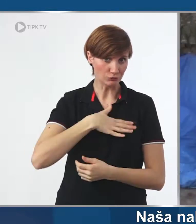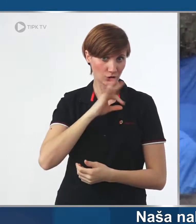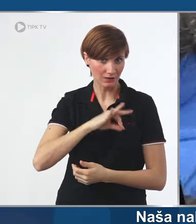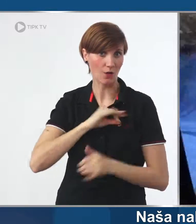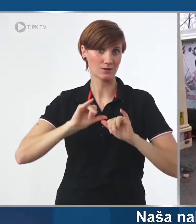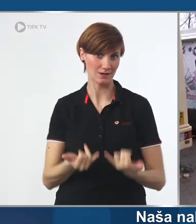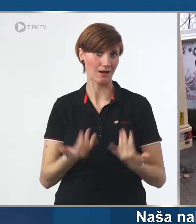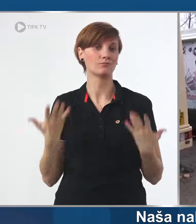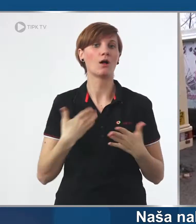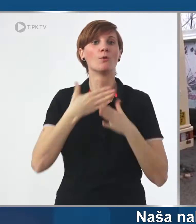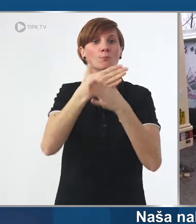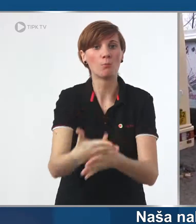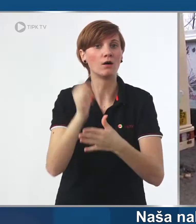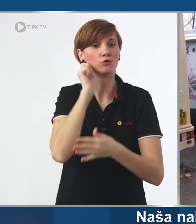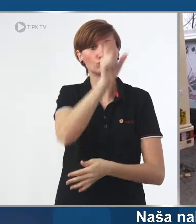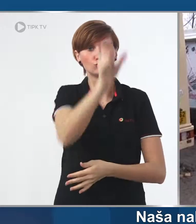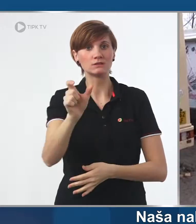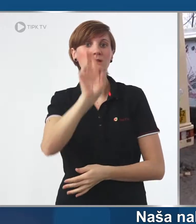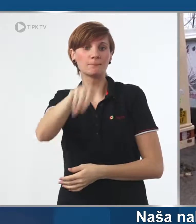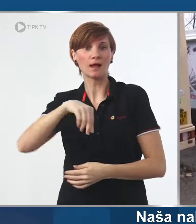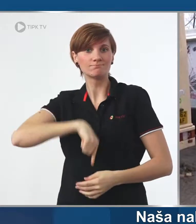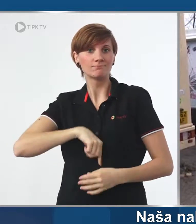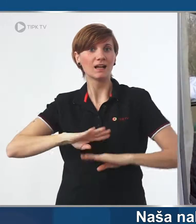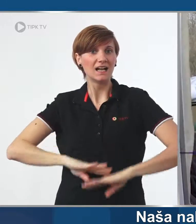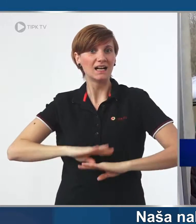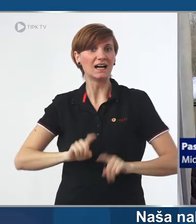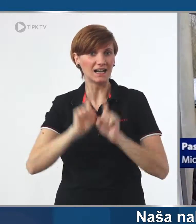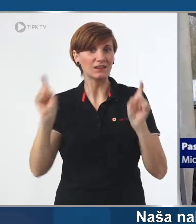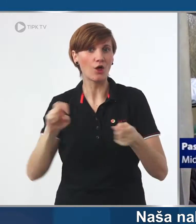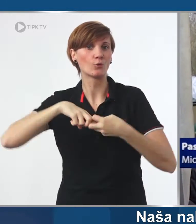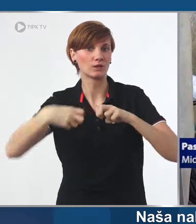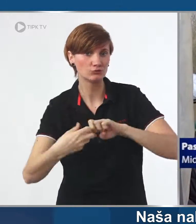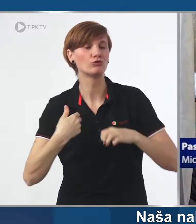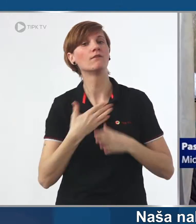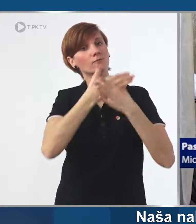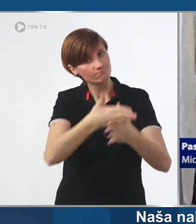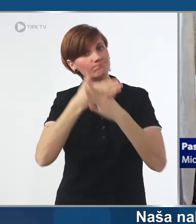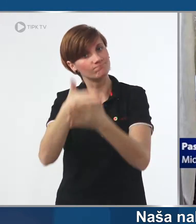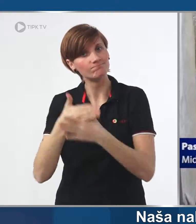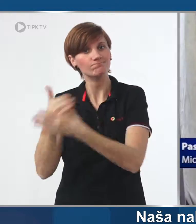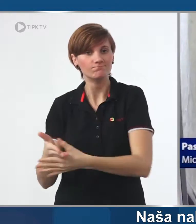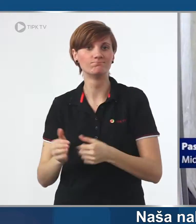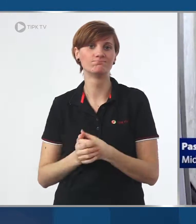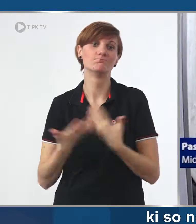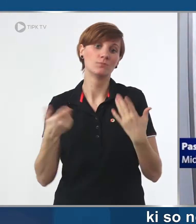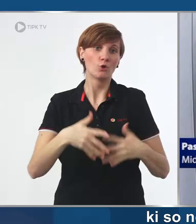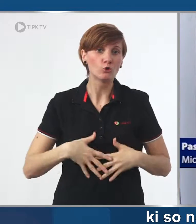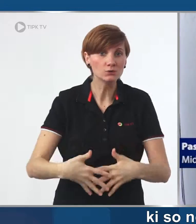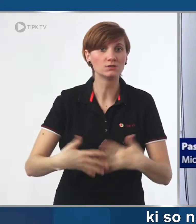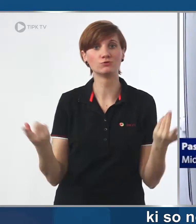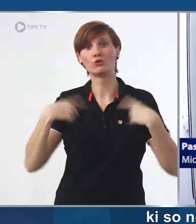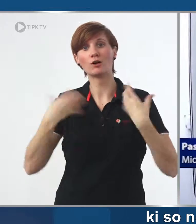Our mission is to welcome patients who have gynecological problems,